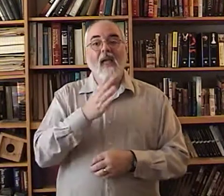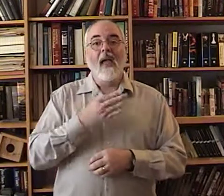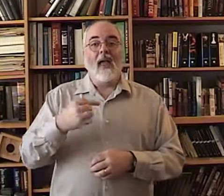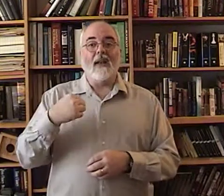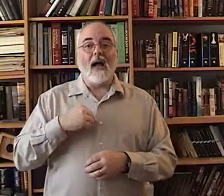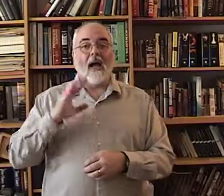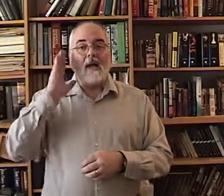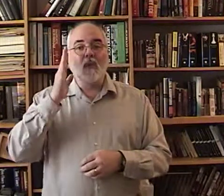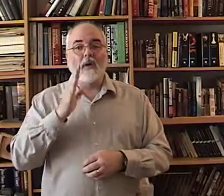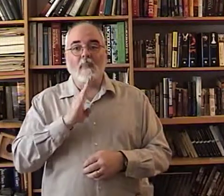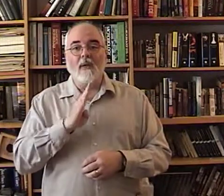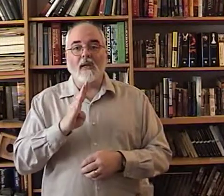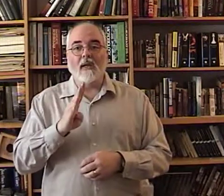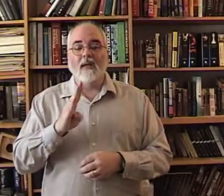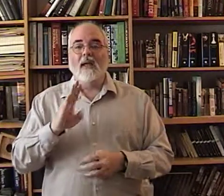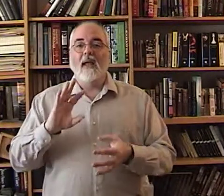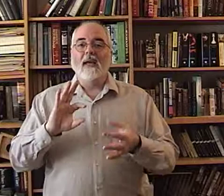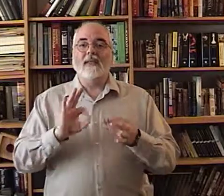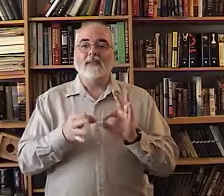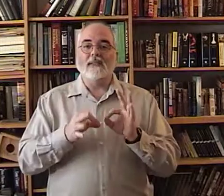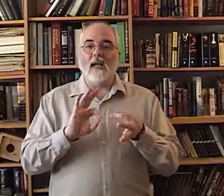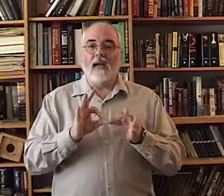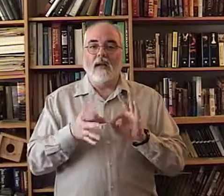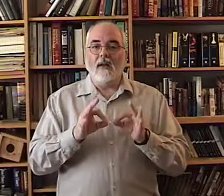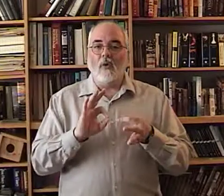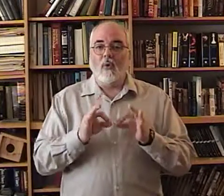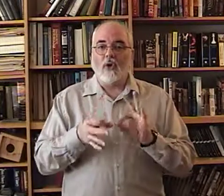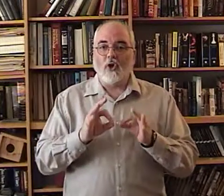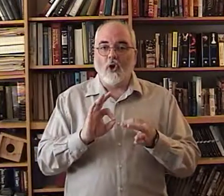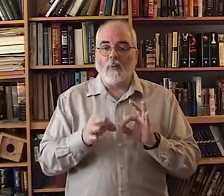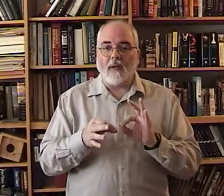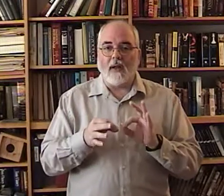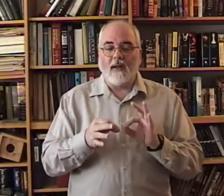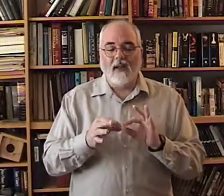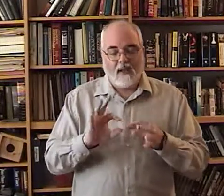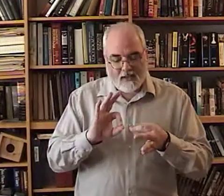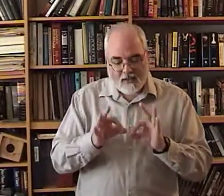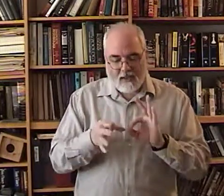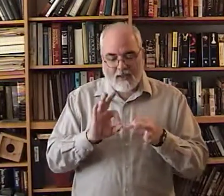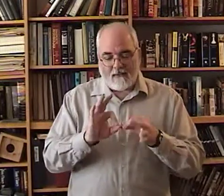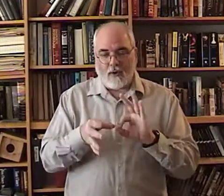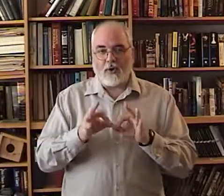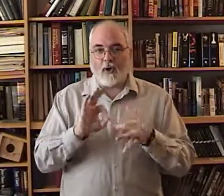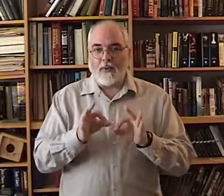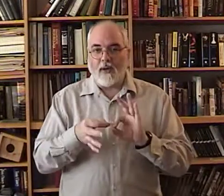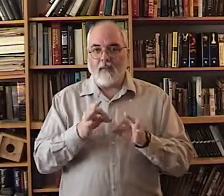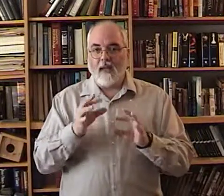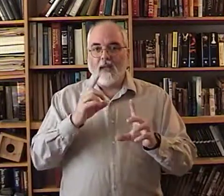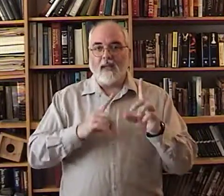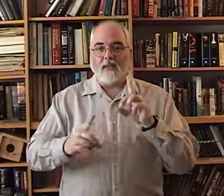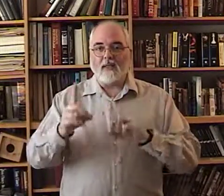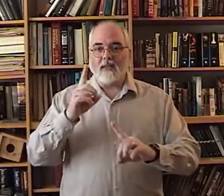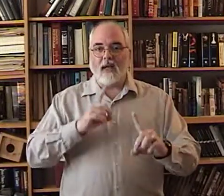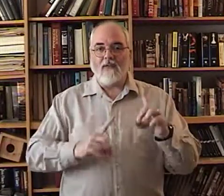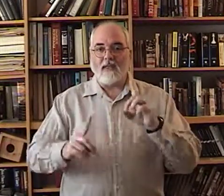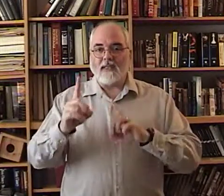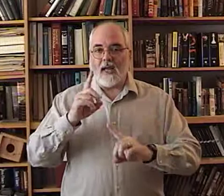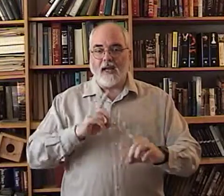and i will be signing or interpreting this is the sign for interpreting this is the sign for signing